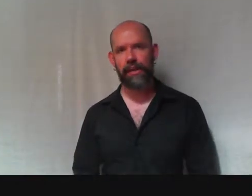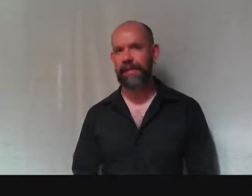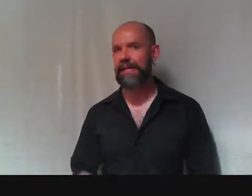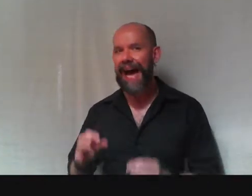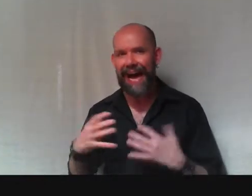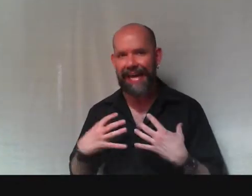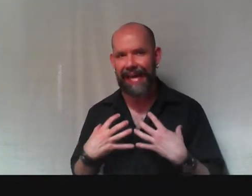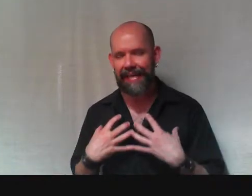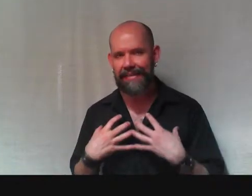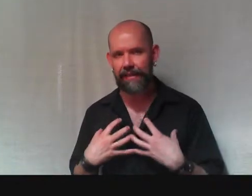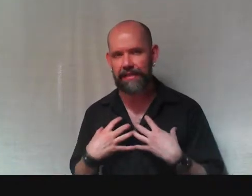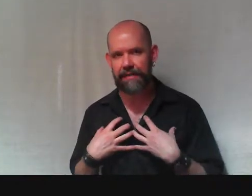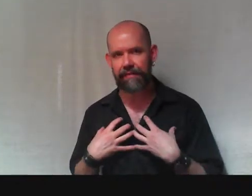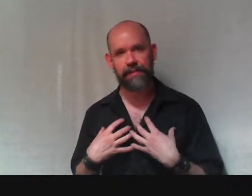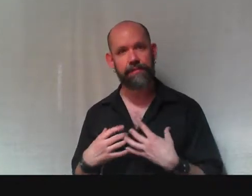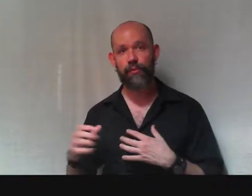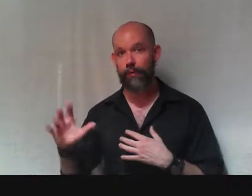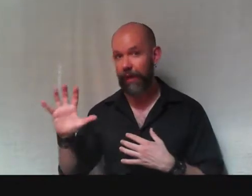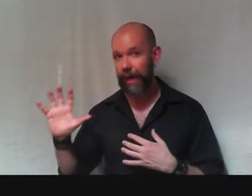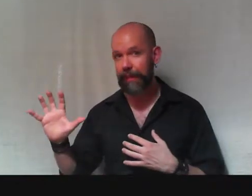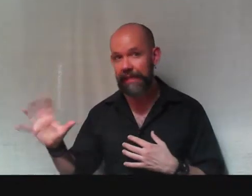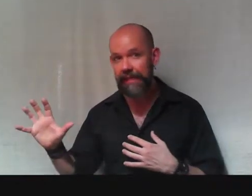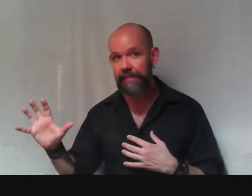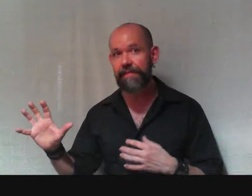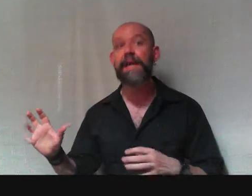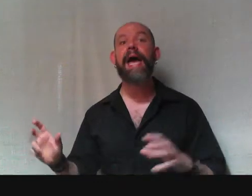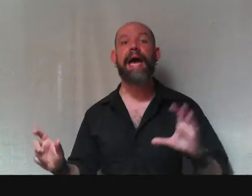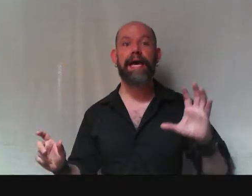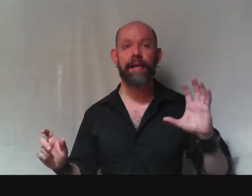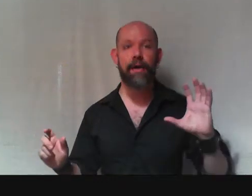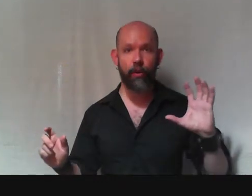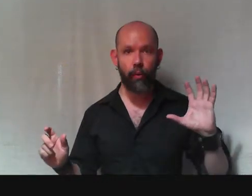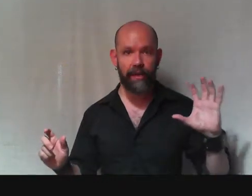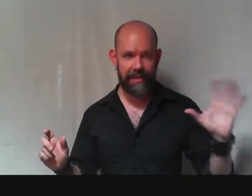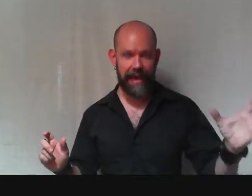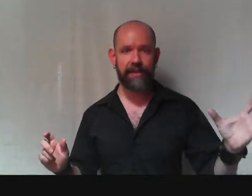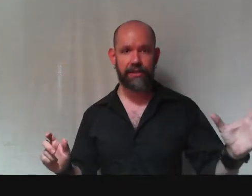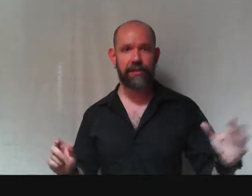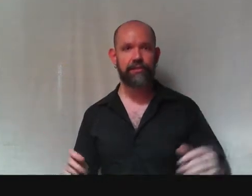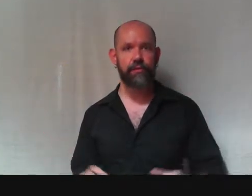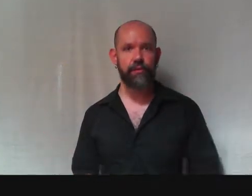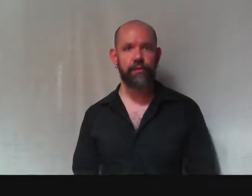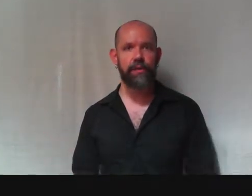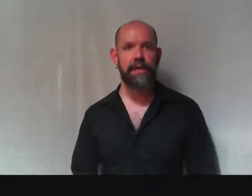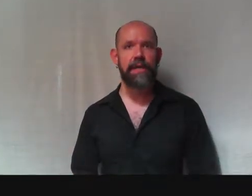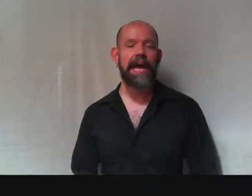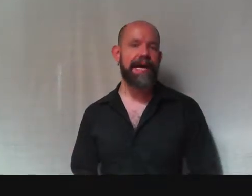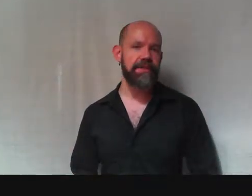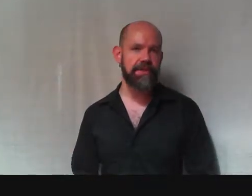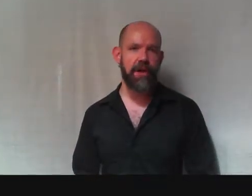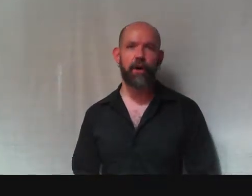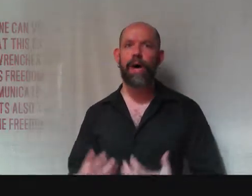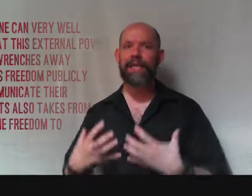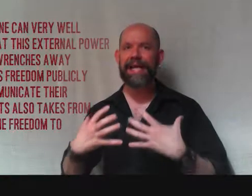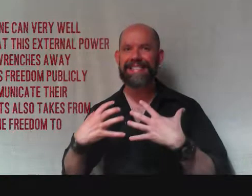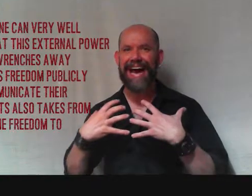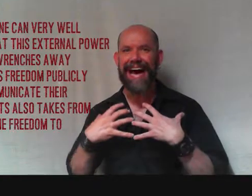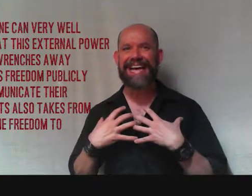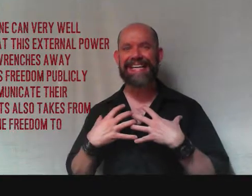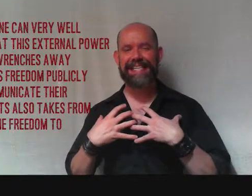limit. I can't tell the difference between what I believe and what's actually true. And so, unless I can